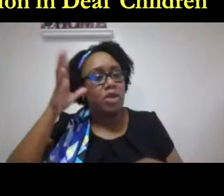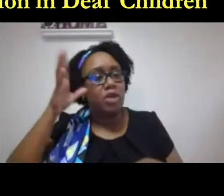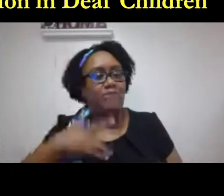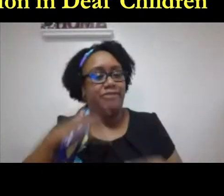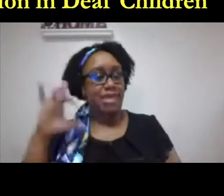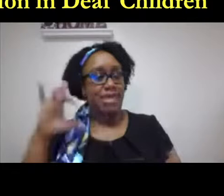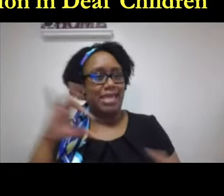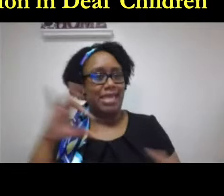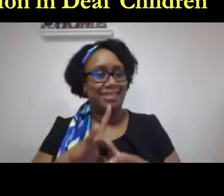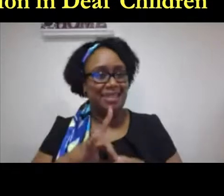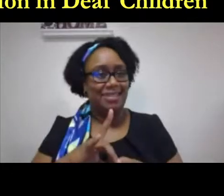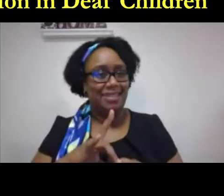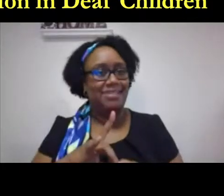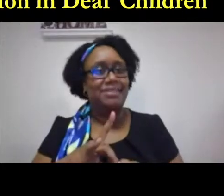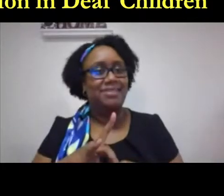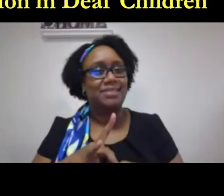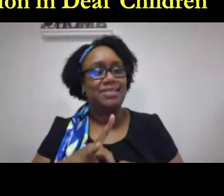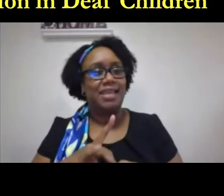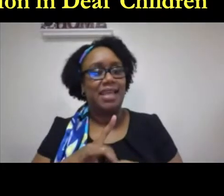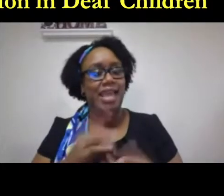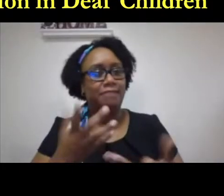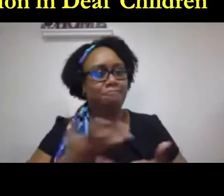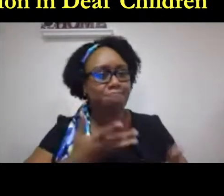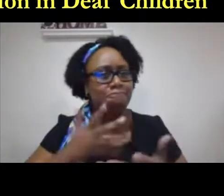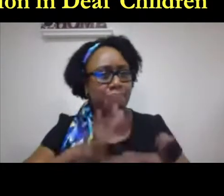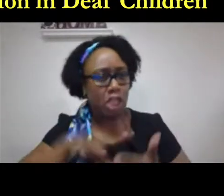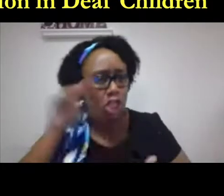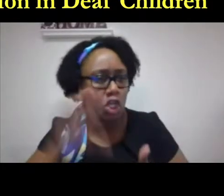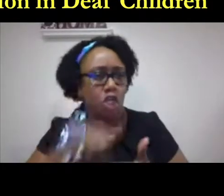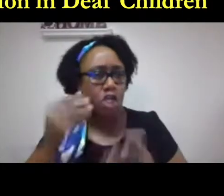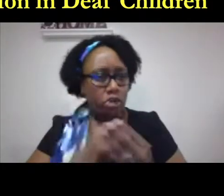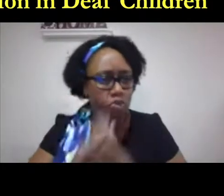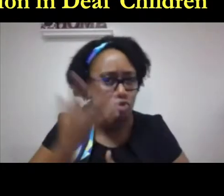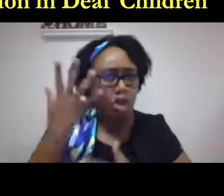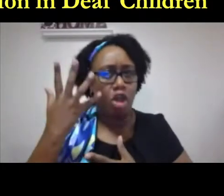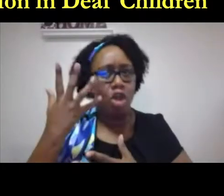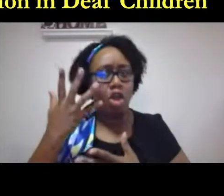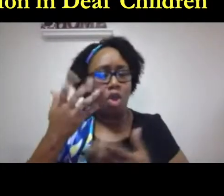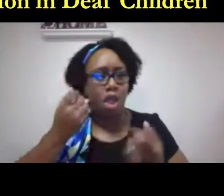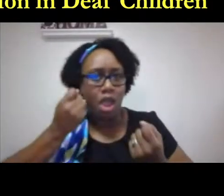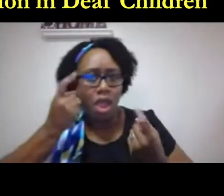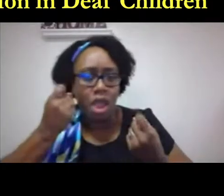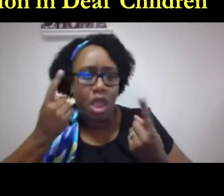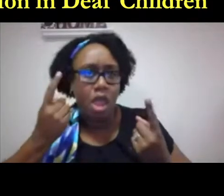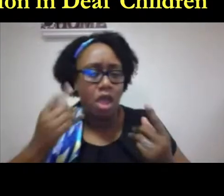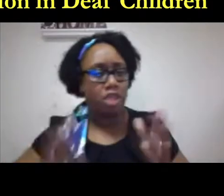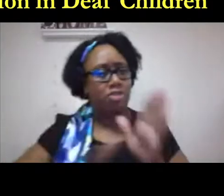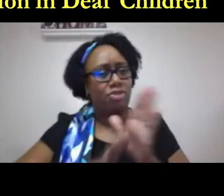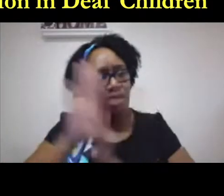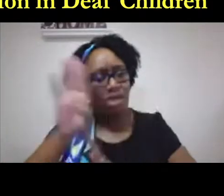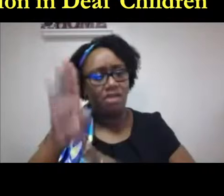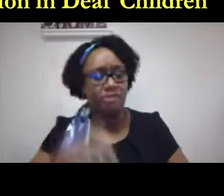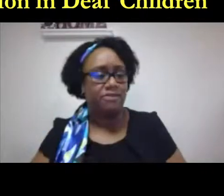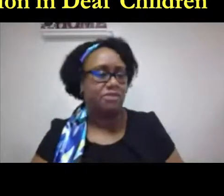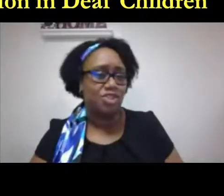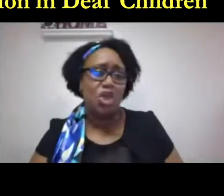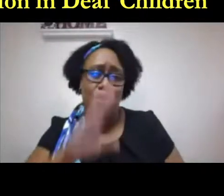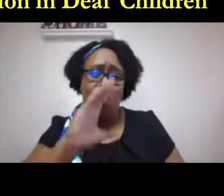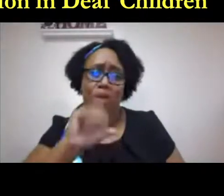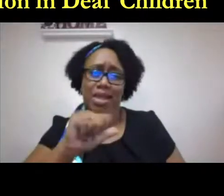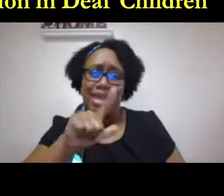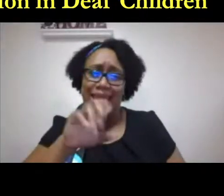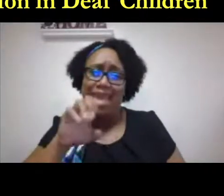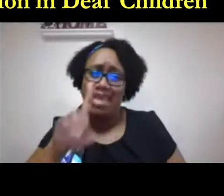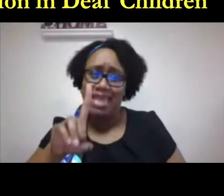in the community it's a place for parents to feel connected where they can interact learn